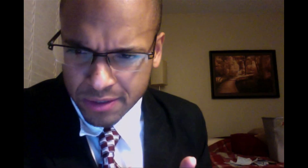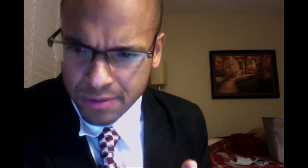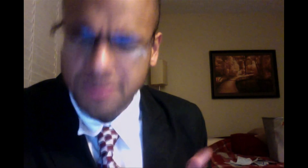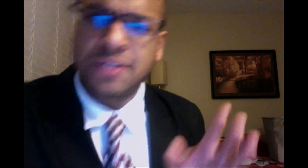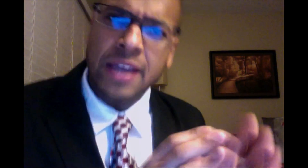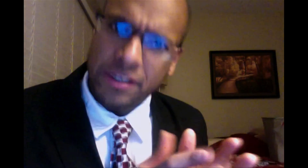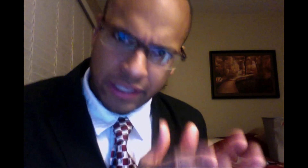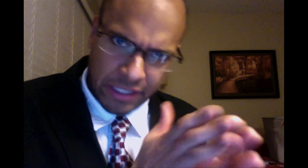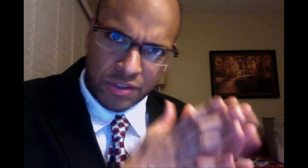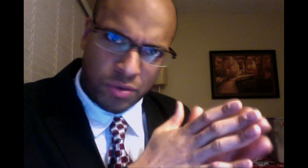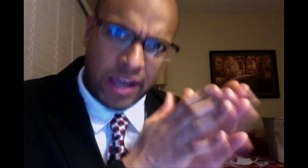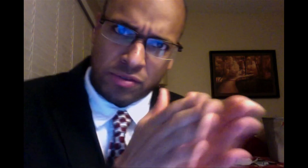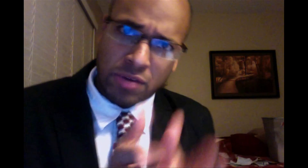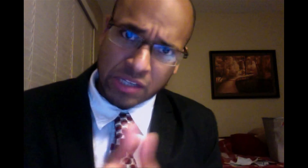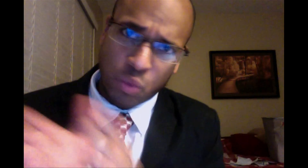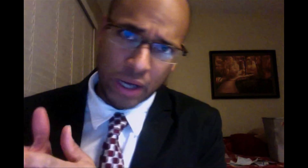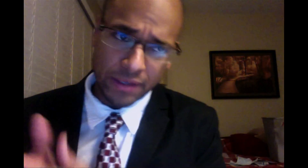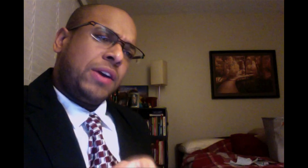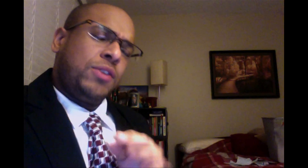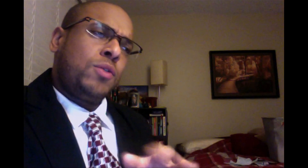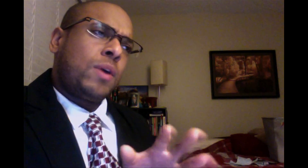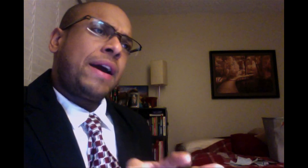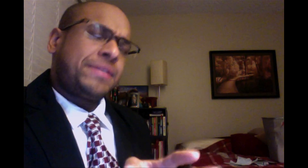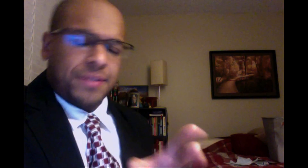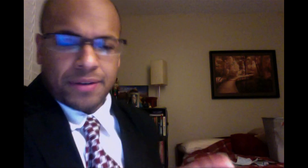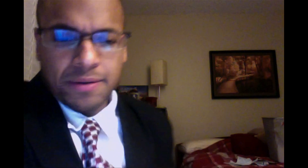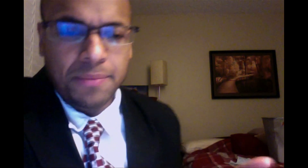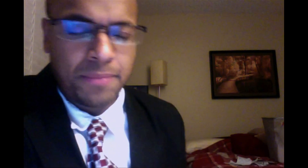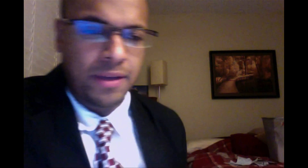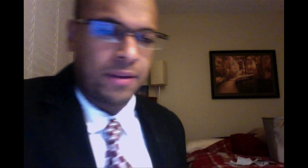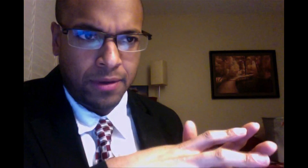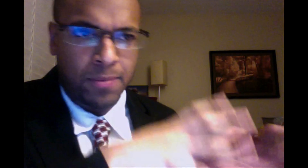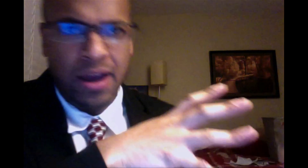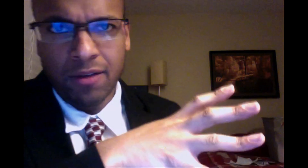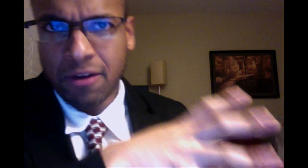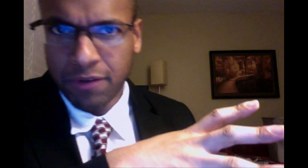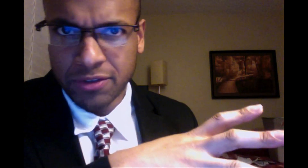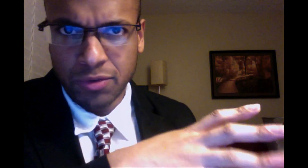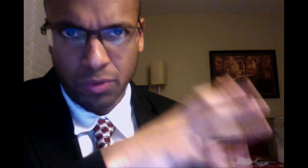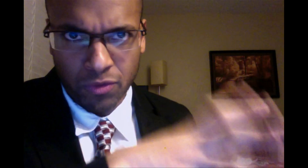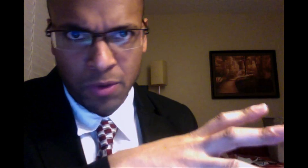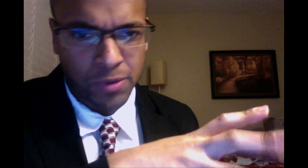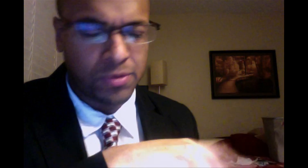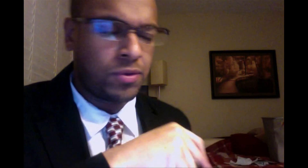This actually is to hazelnut one. You asked me in my reference to Kronos, you